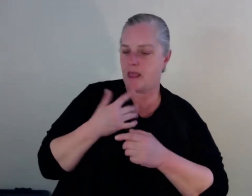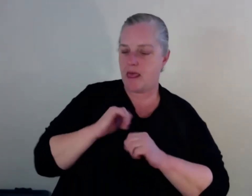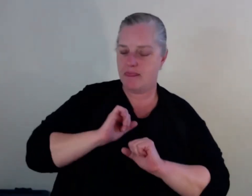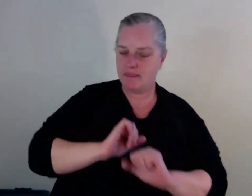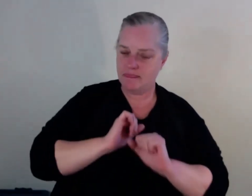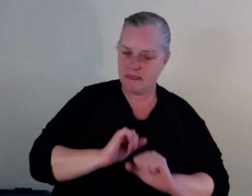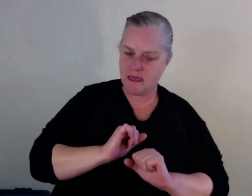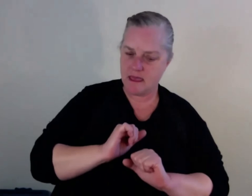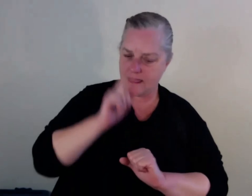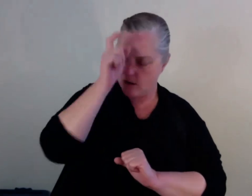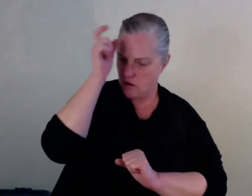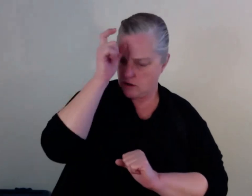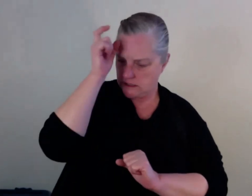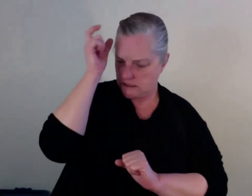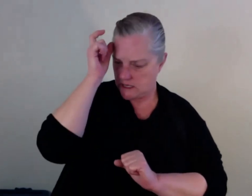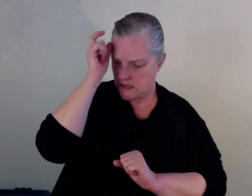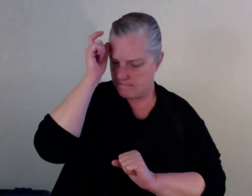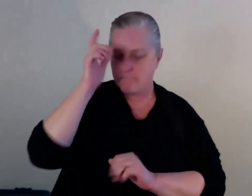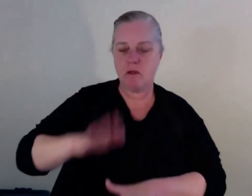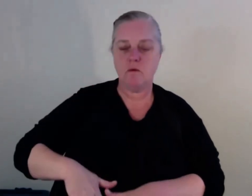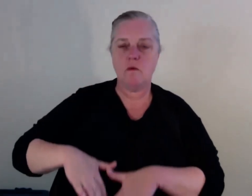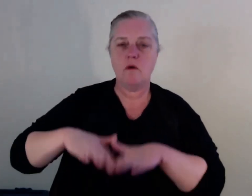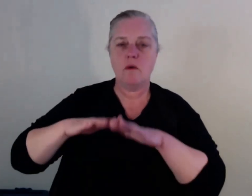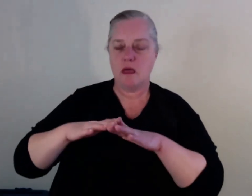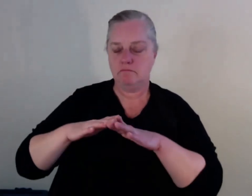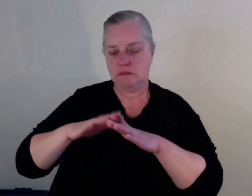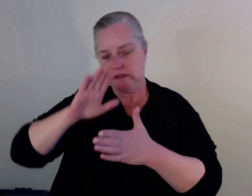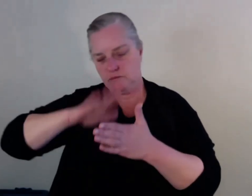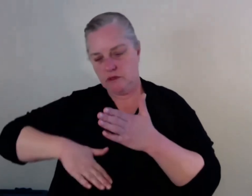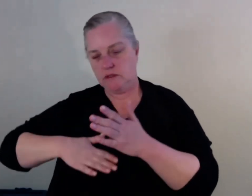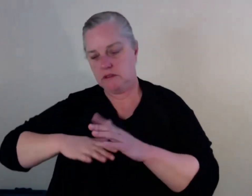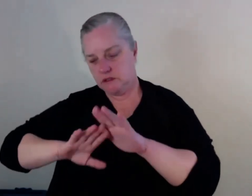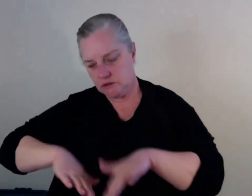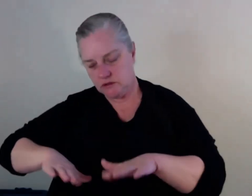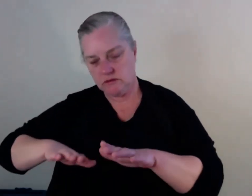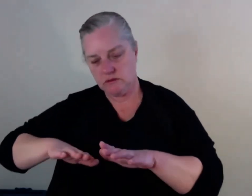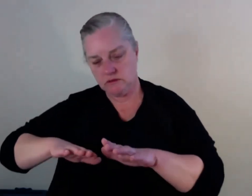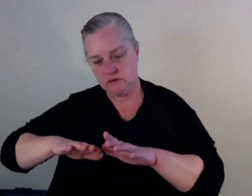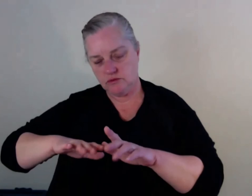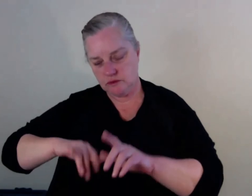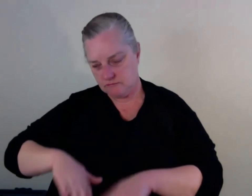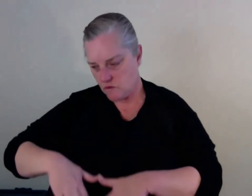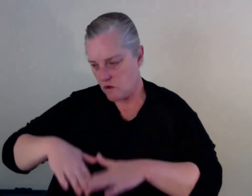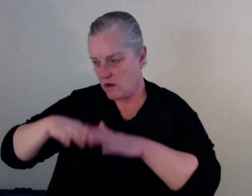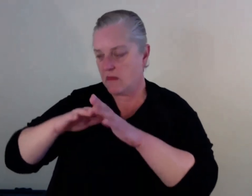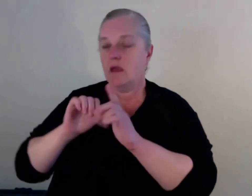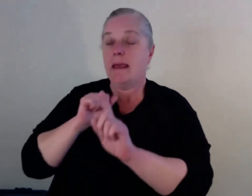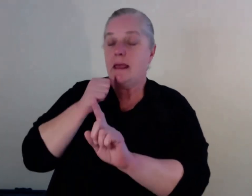into substance use and working through that allowed the space for me to really heal what was happening for me.